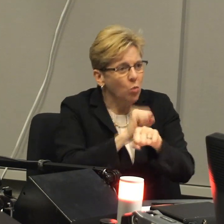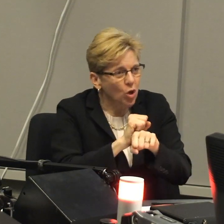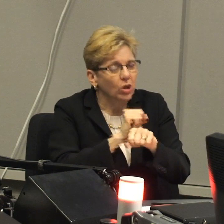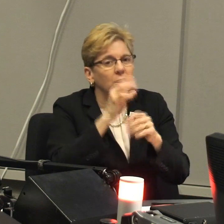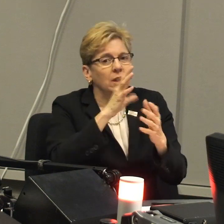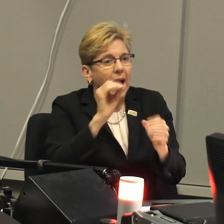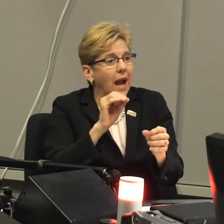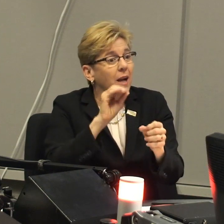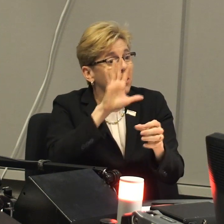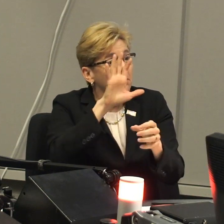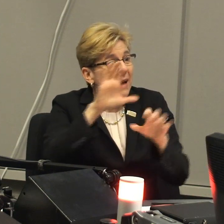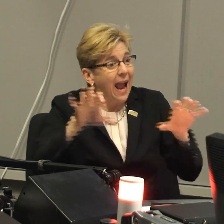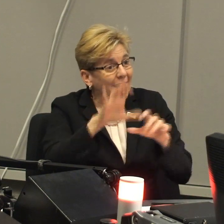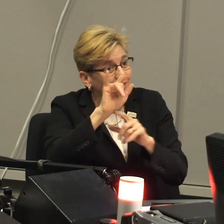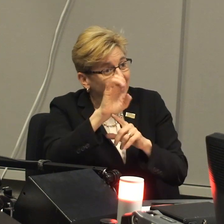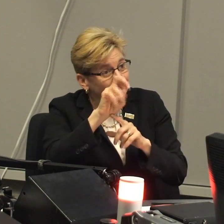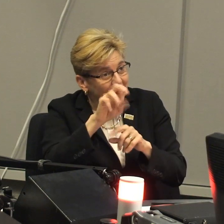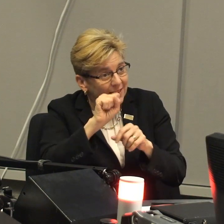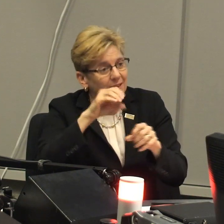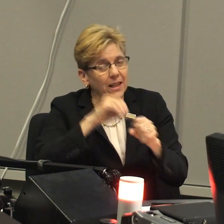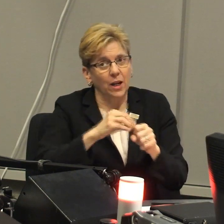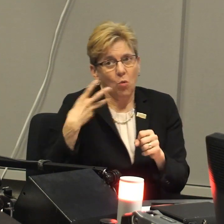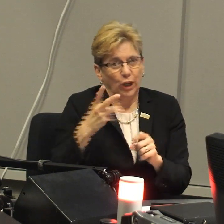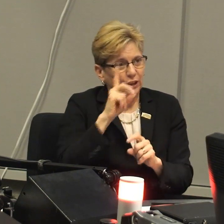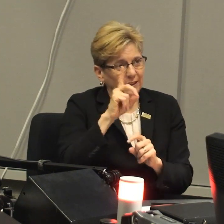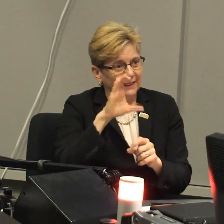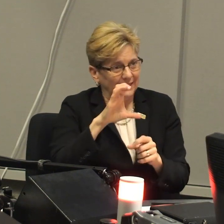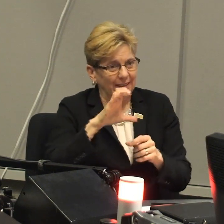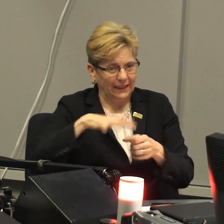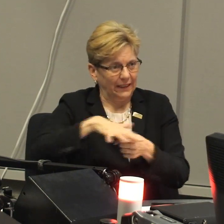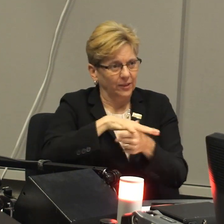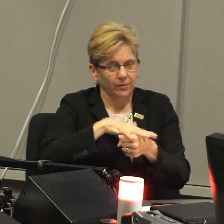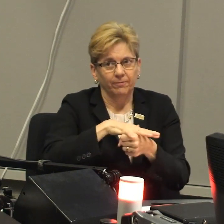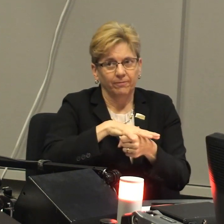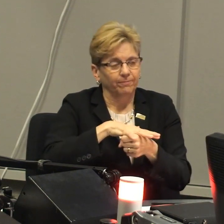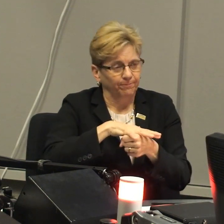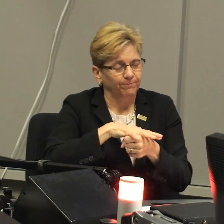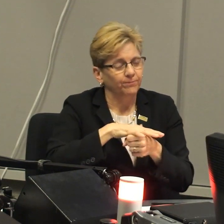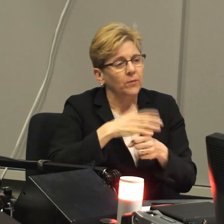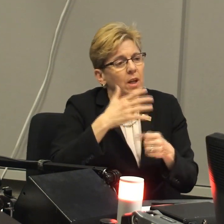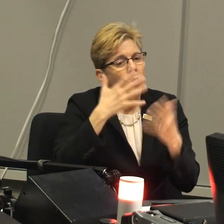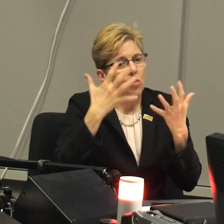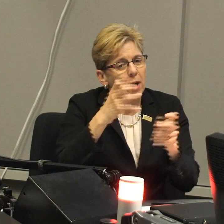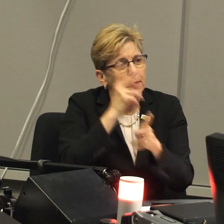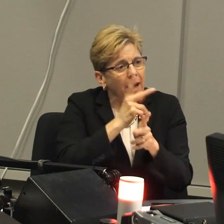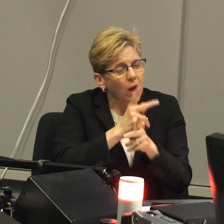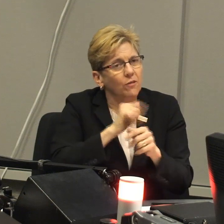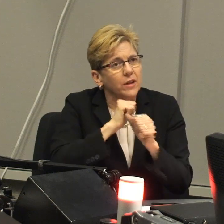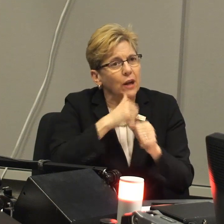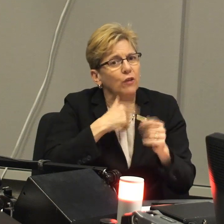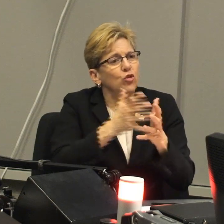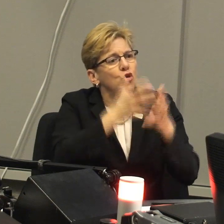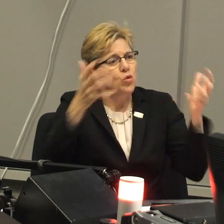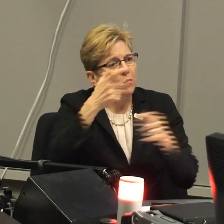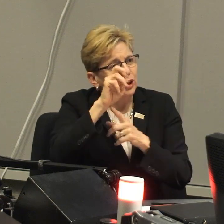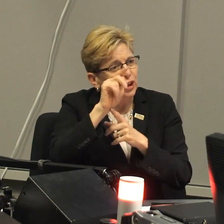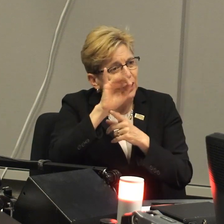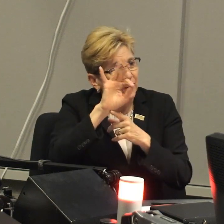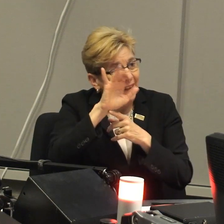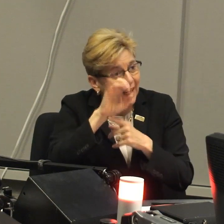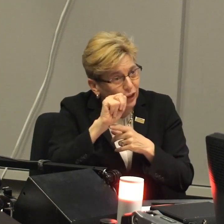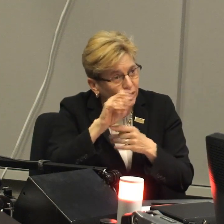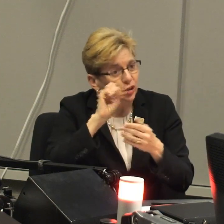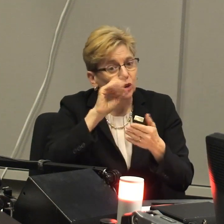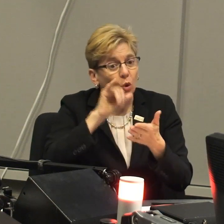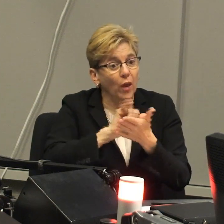be able to continue to live and work and become active citizens in Washington, D.C., in that area. And with that, we want to be careful